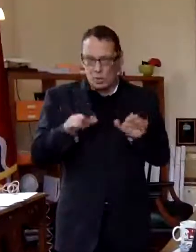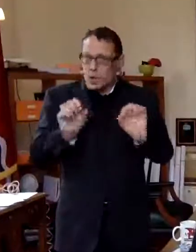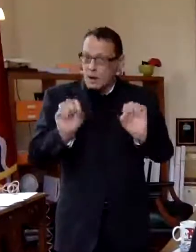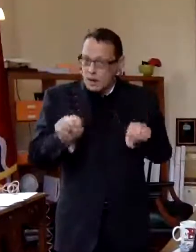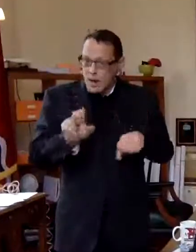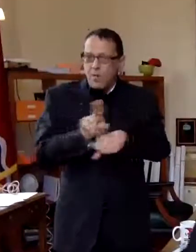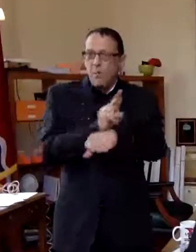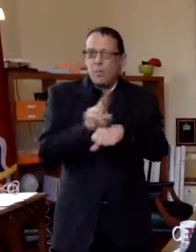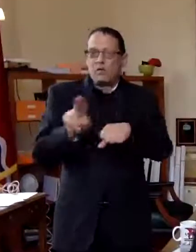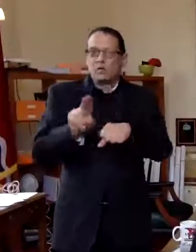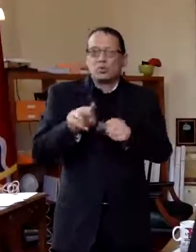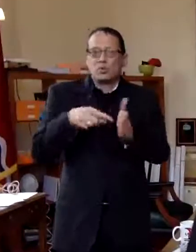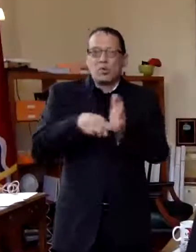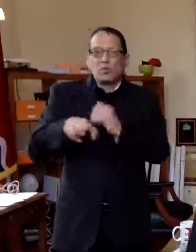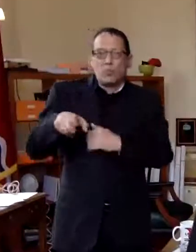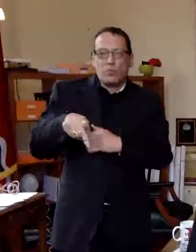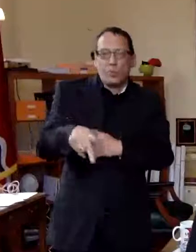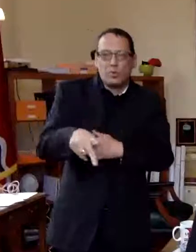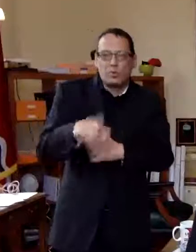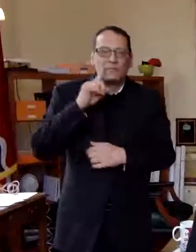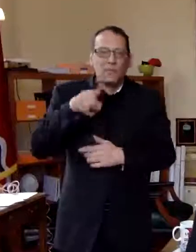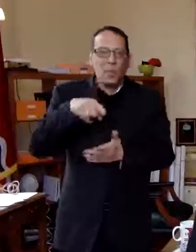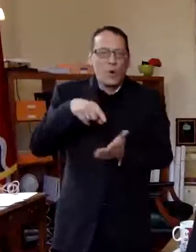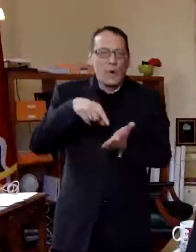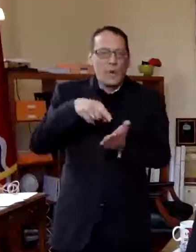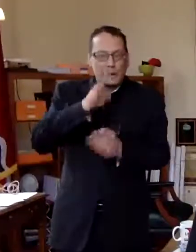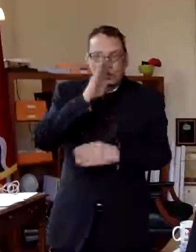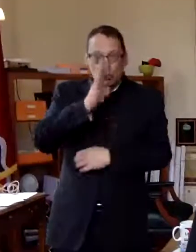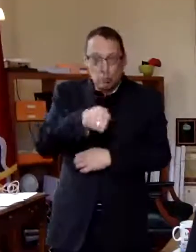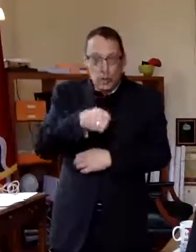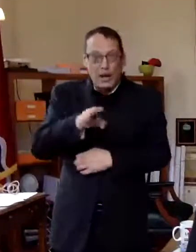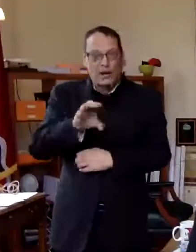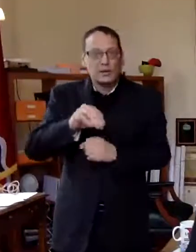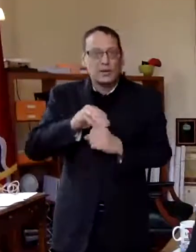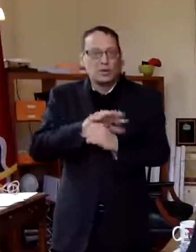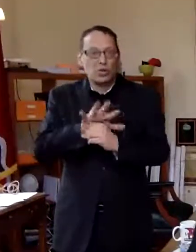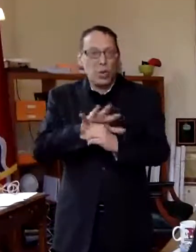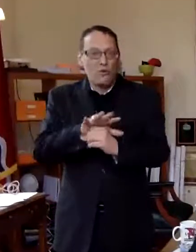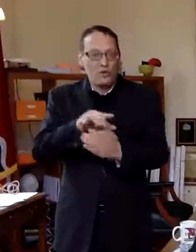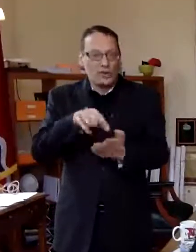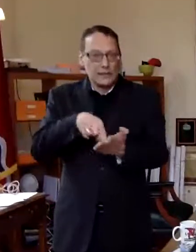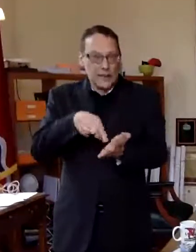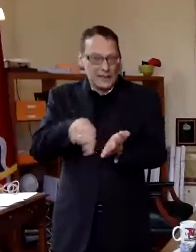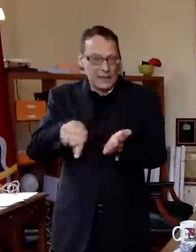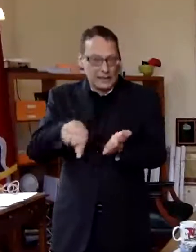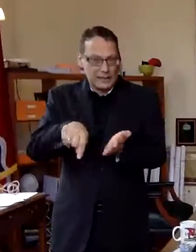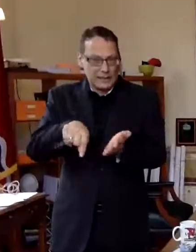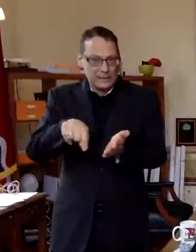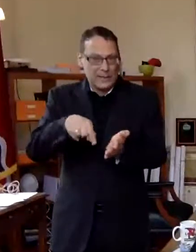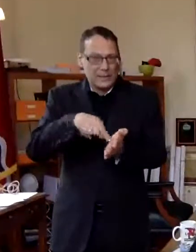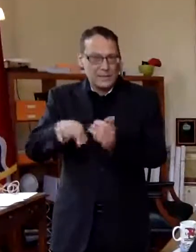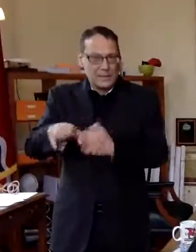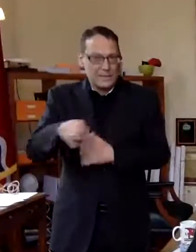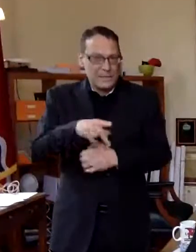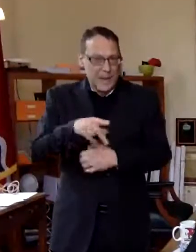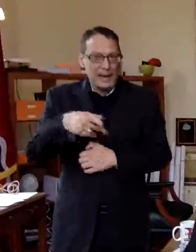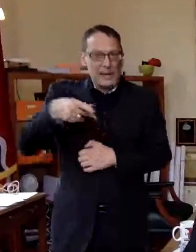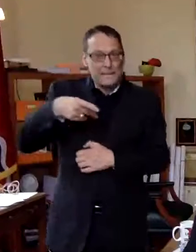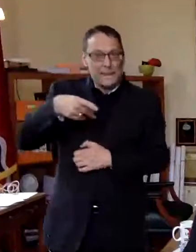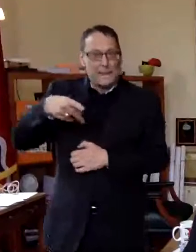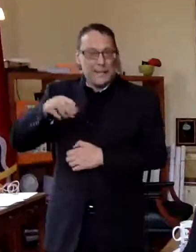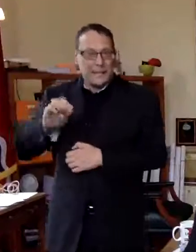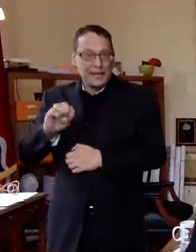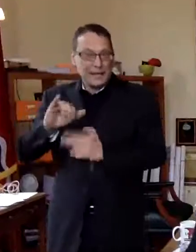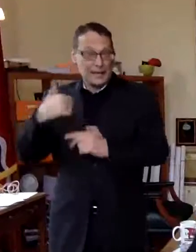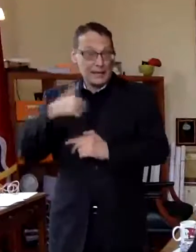for to reimburse us for direct covet spending so that would mean a lot of the ppe that we've